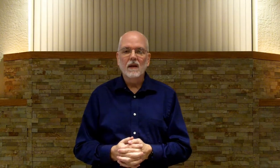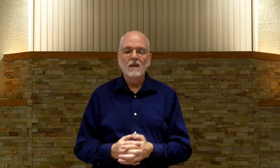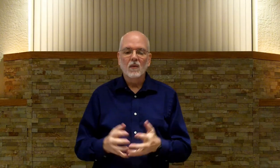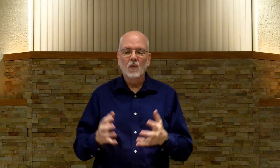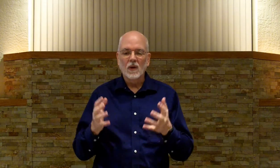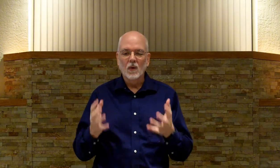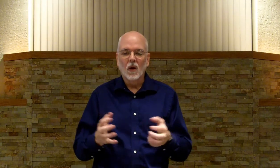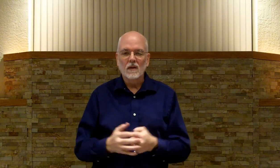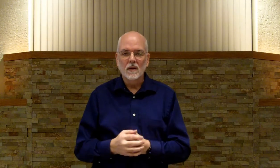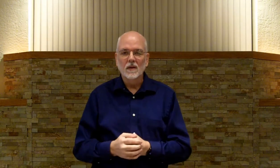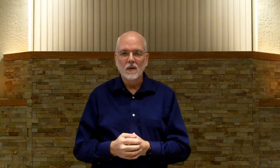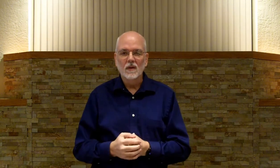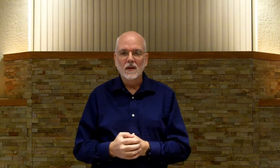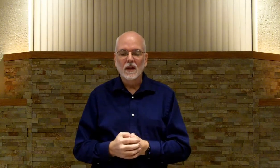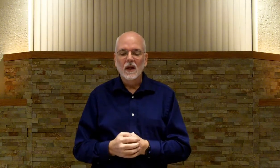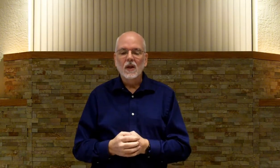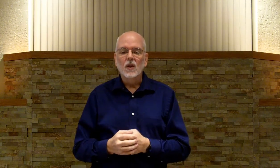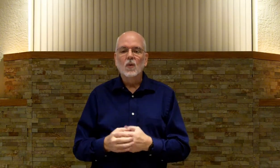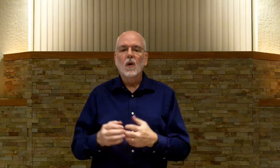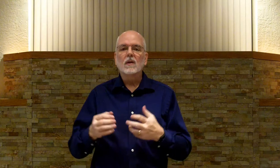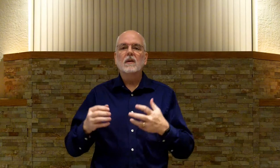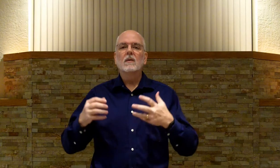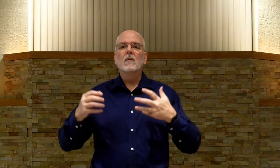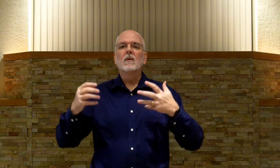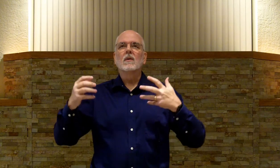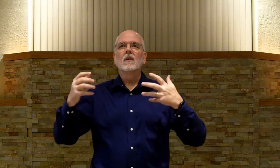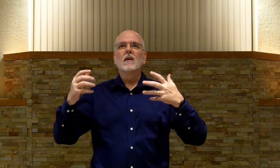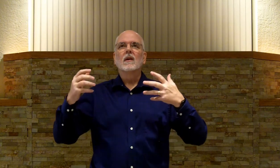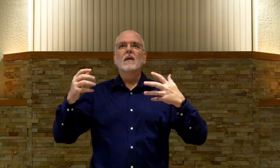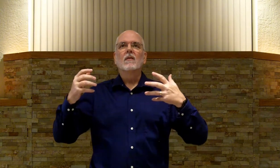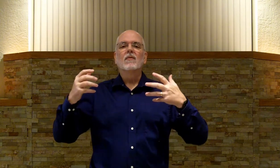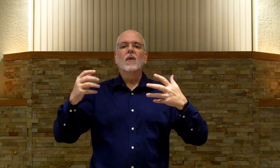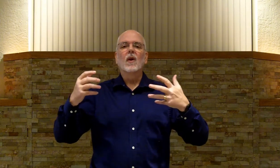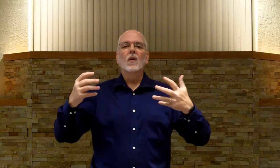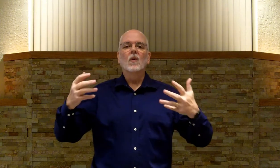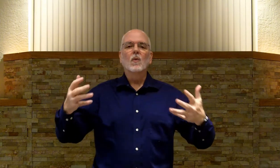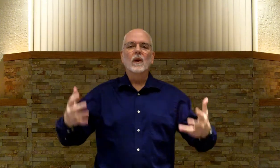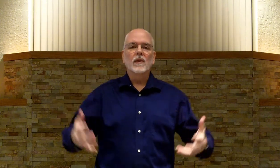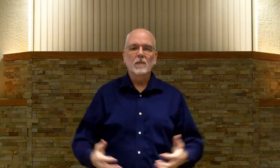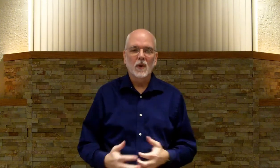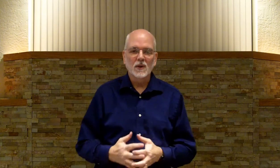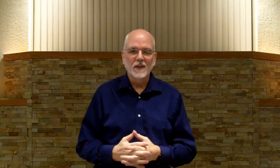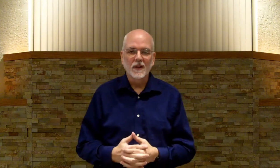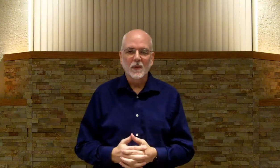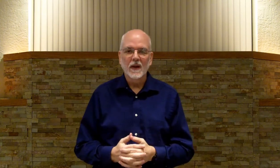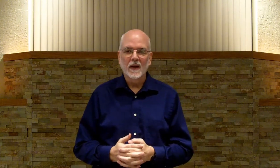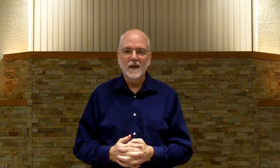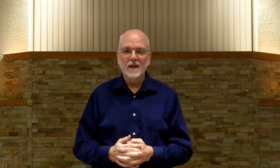what you want to do. You want to flow with the person that's reading it.